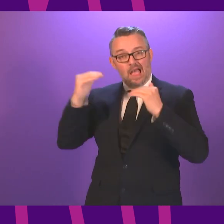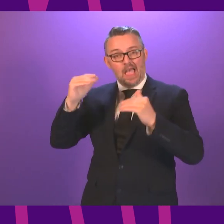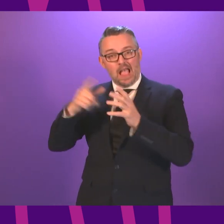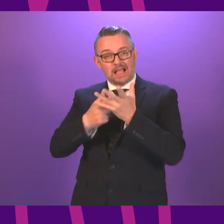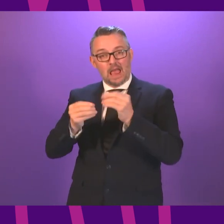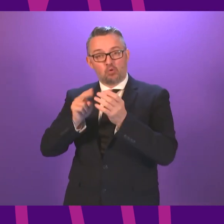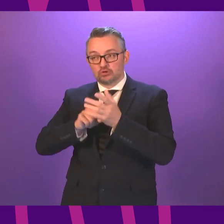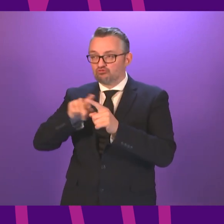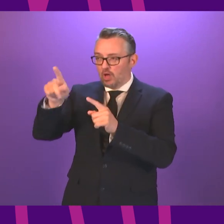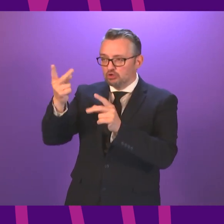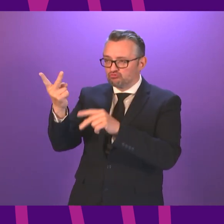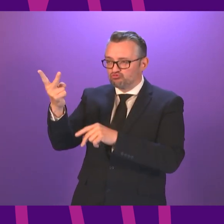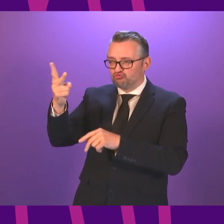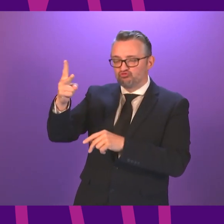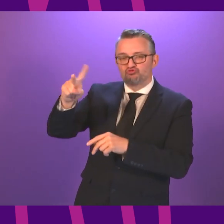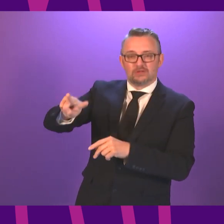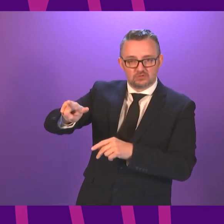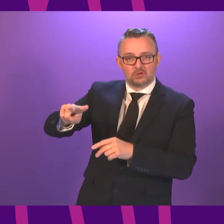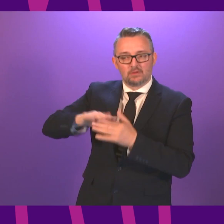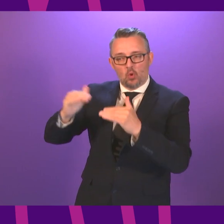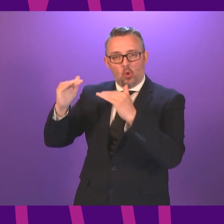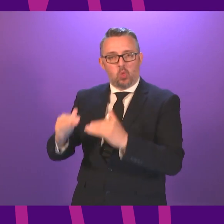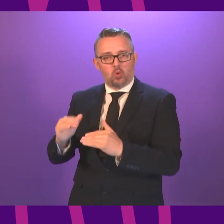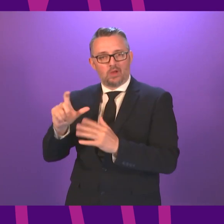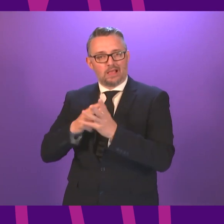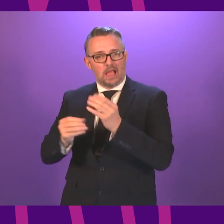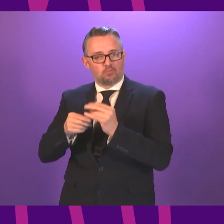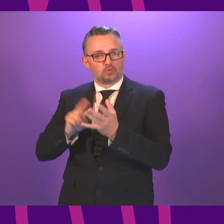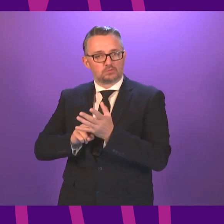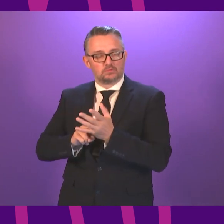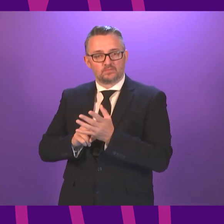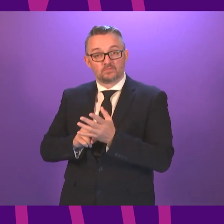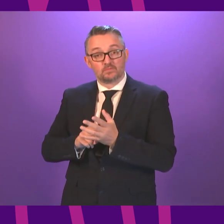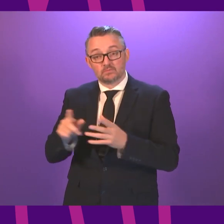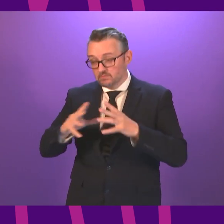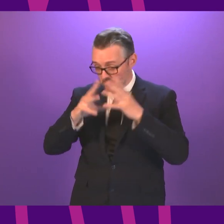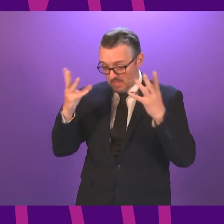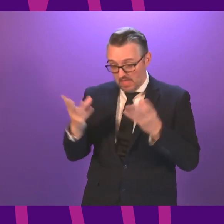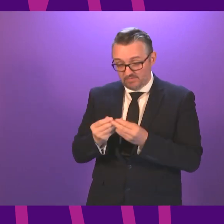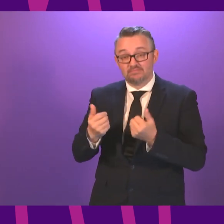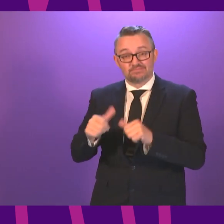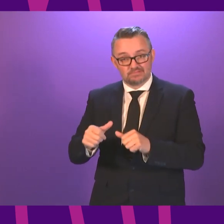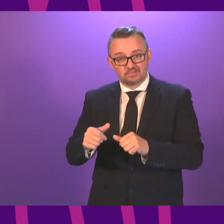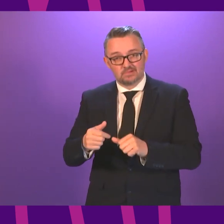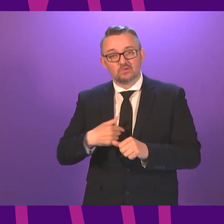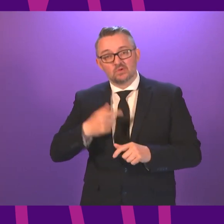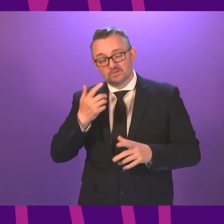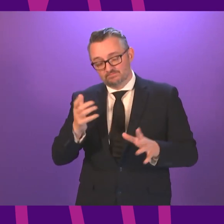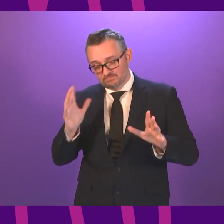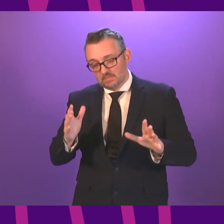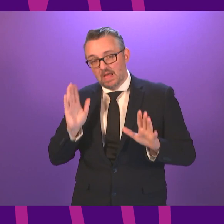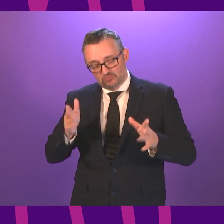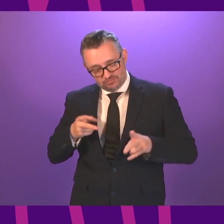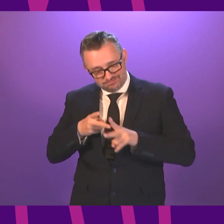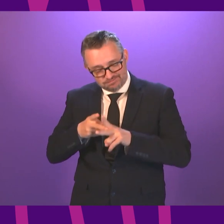to low-carbon technologies and services. And as we do all of this, we will stay true to the principle